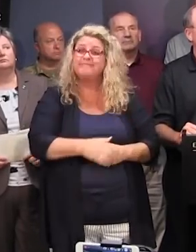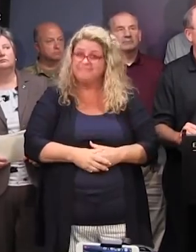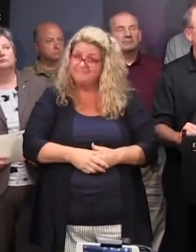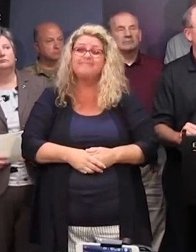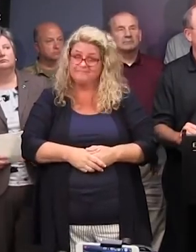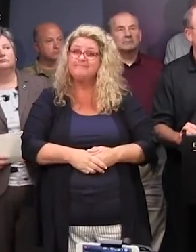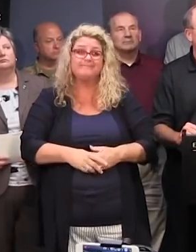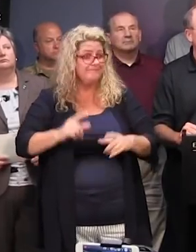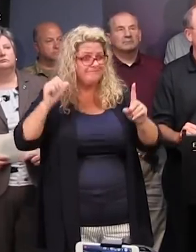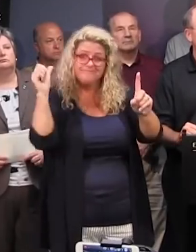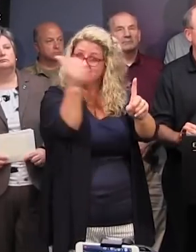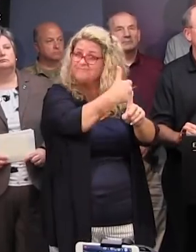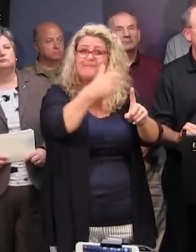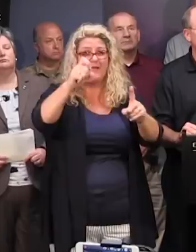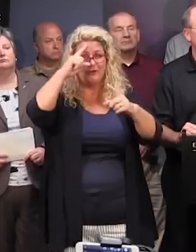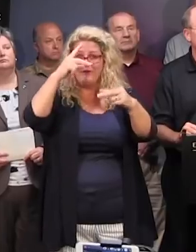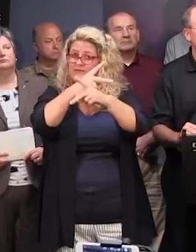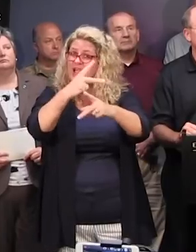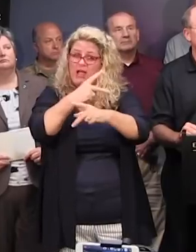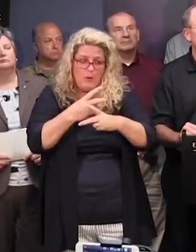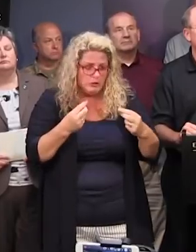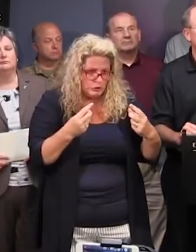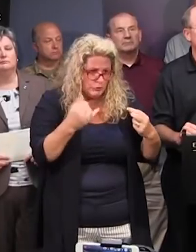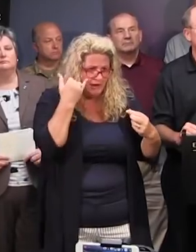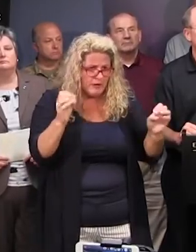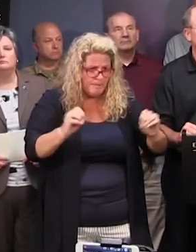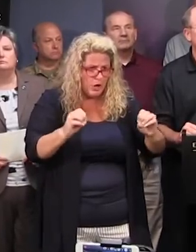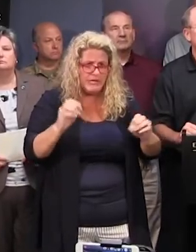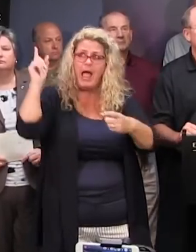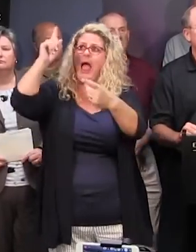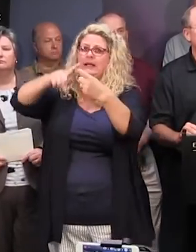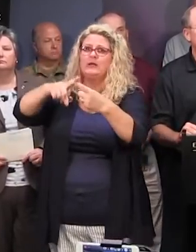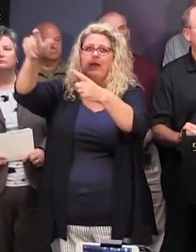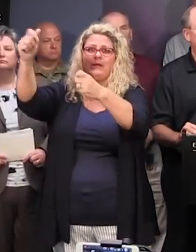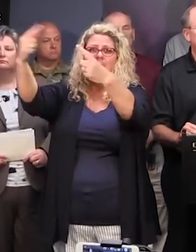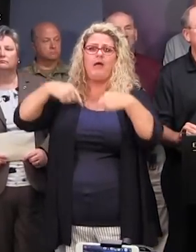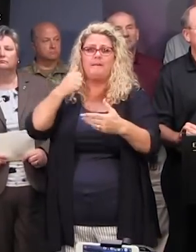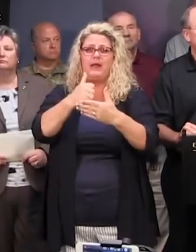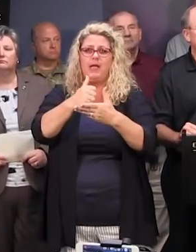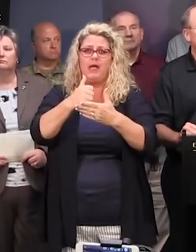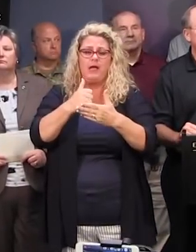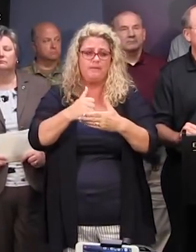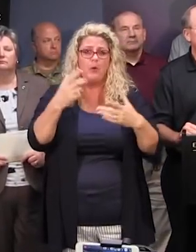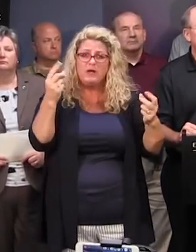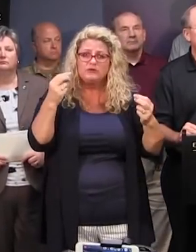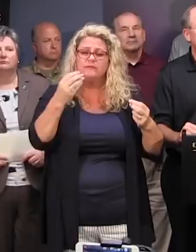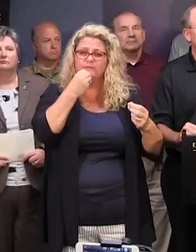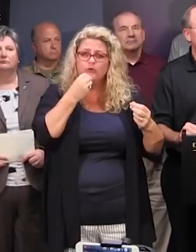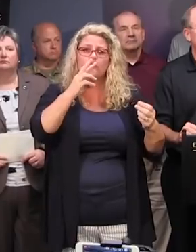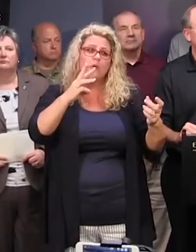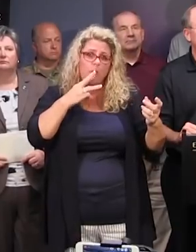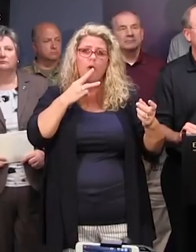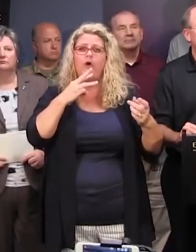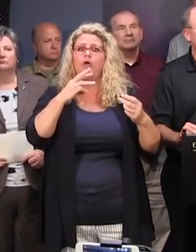it, is that you're going to have to be your own Emergency Manager until help arrives. So you're going to have to plan ahead, have food, water, and be